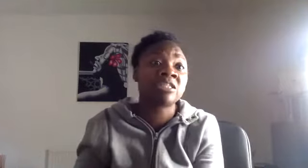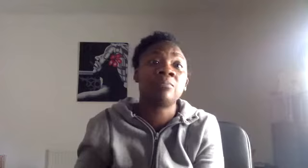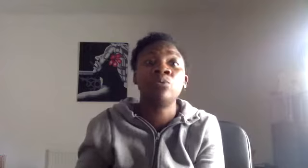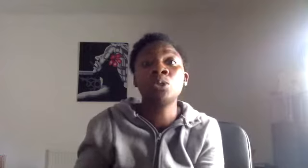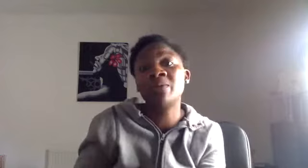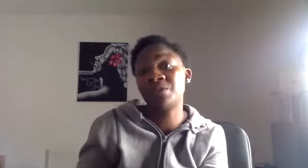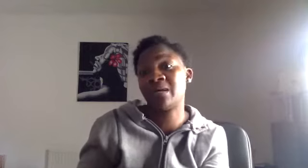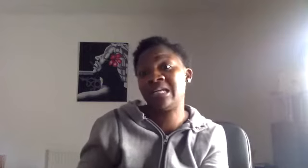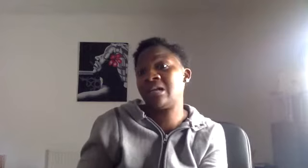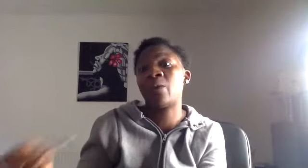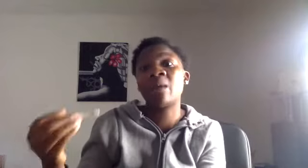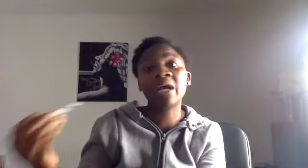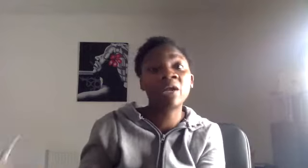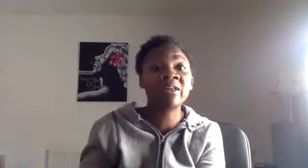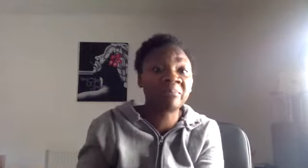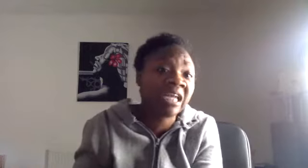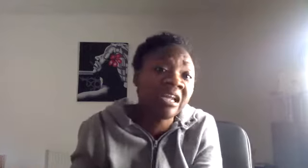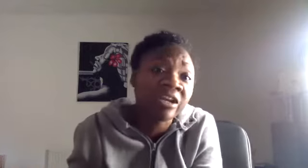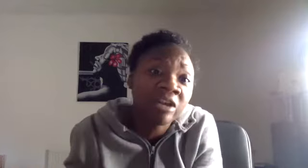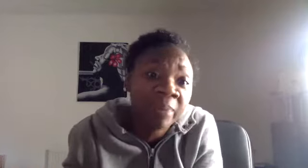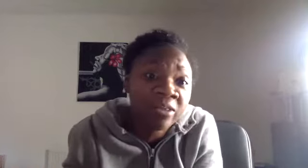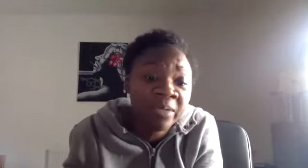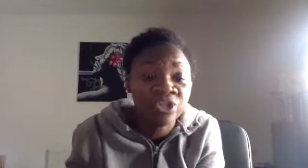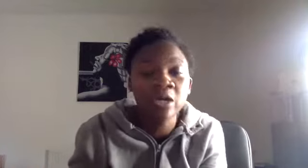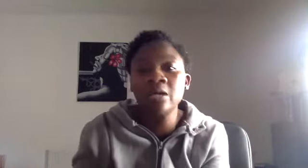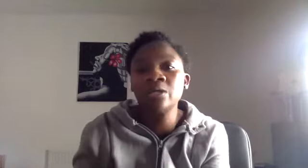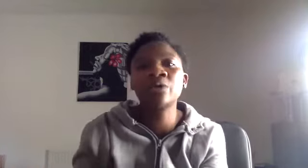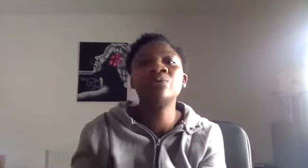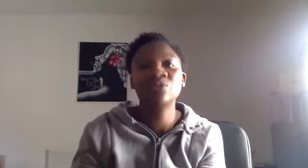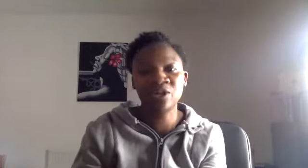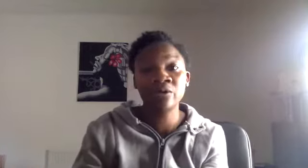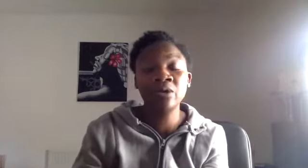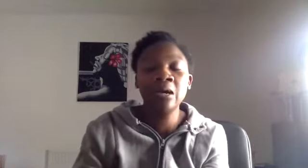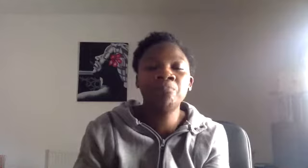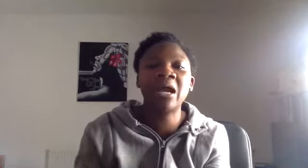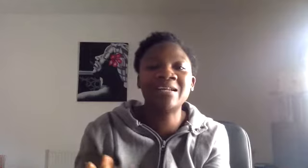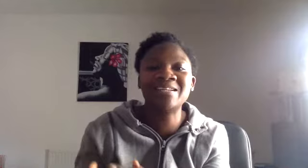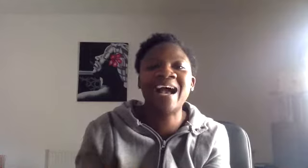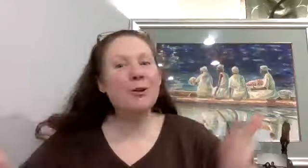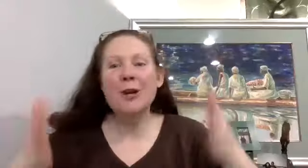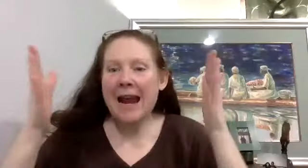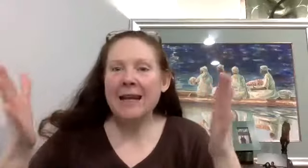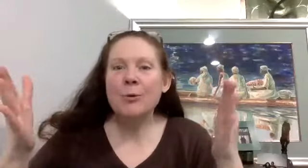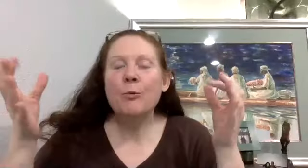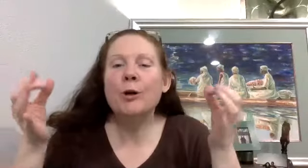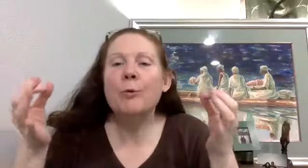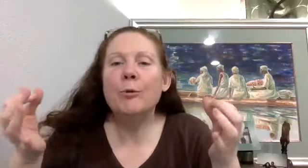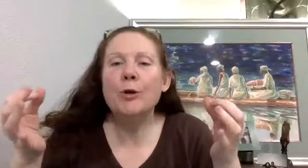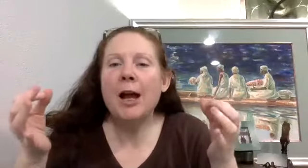summer wardrobe do I need? Like, when am I going to wear that bikini? I don't live by the beach. So, do you know? We've been created. We're not